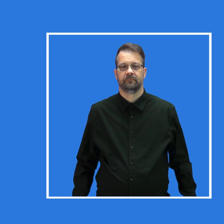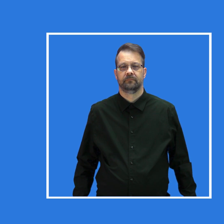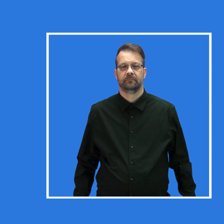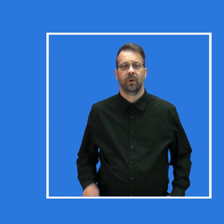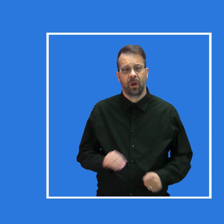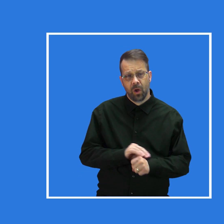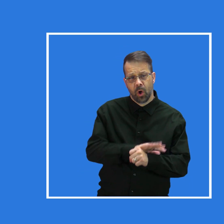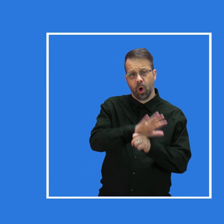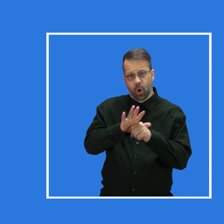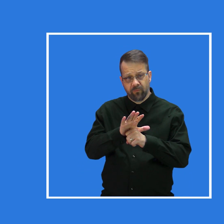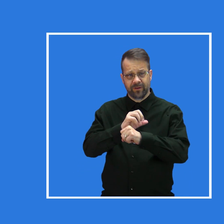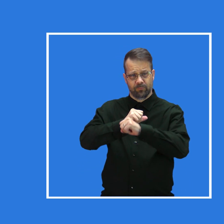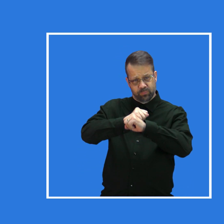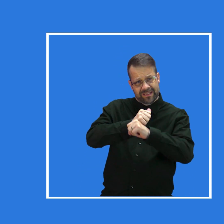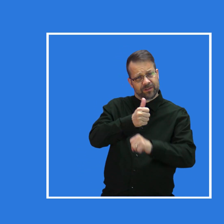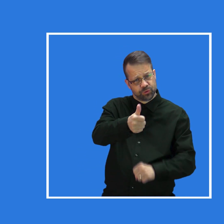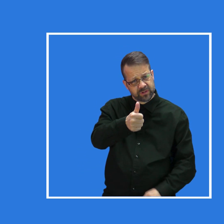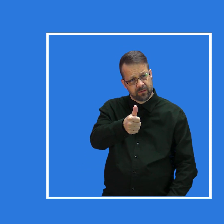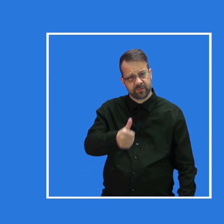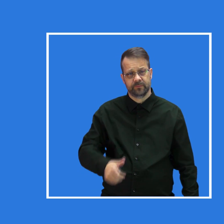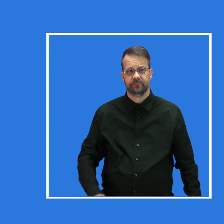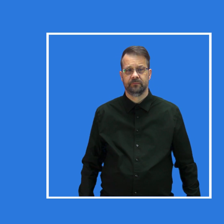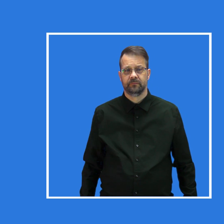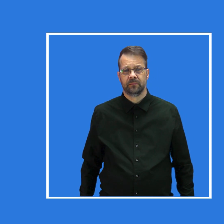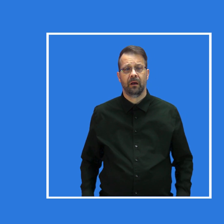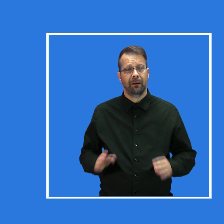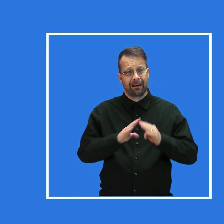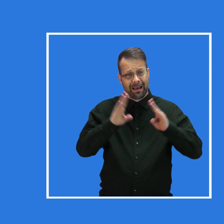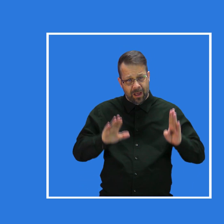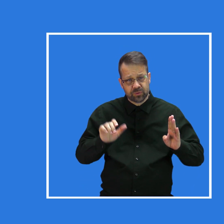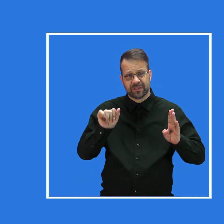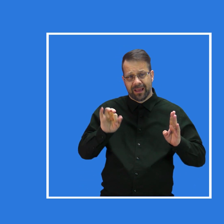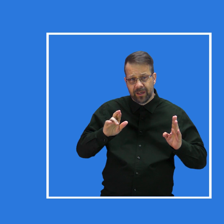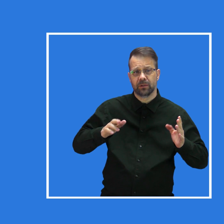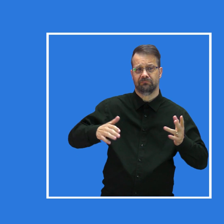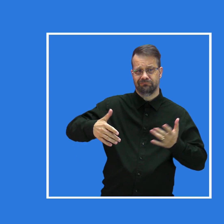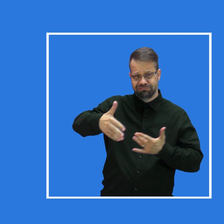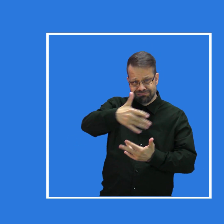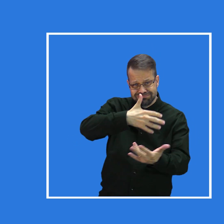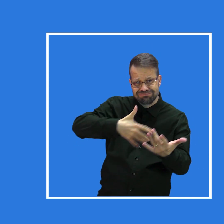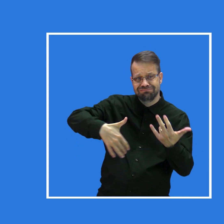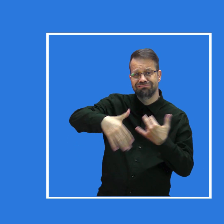Protect yourself from COVID-19. Improving ventilation in your home.